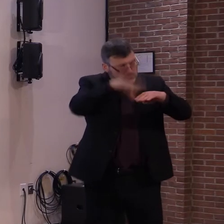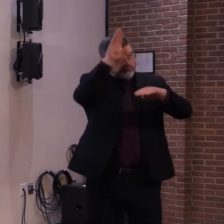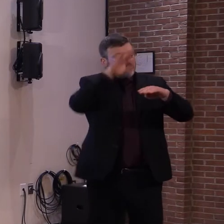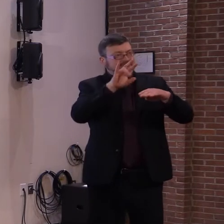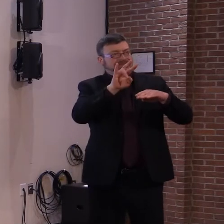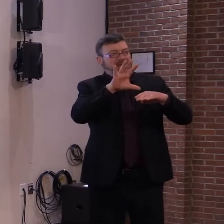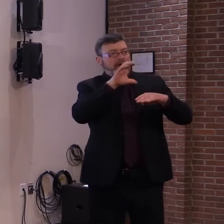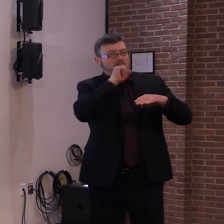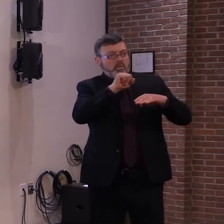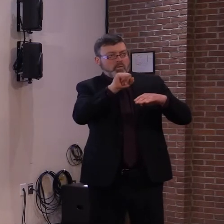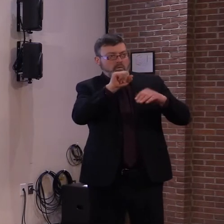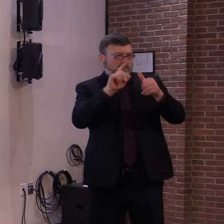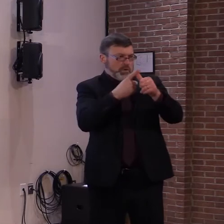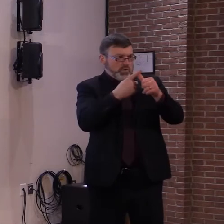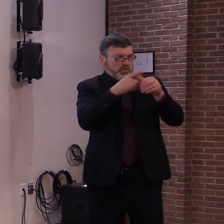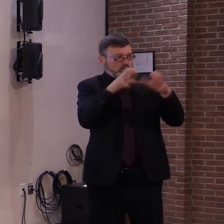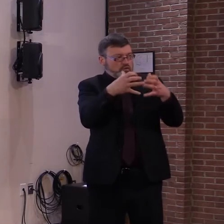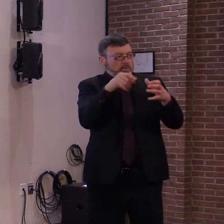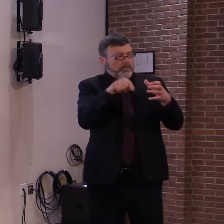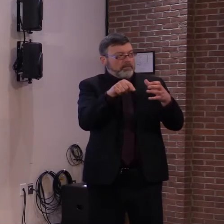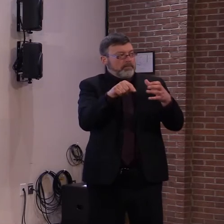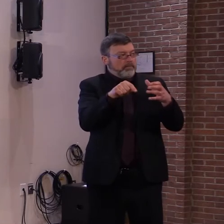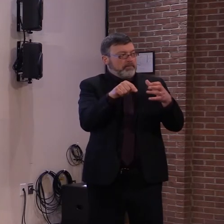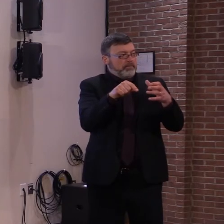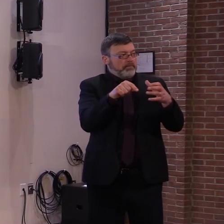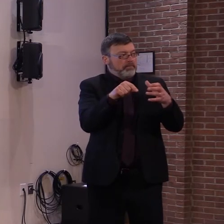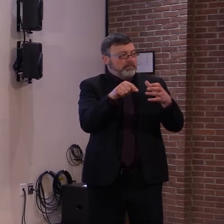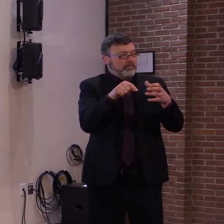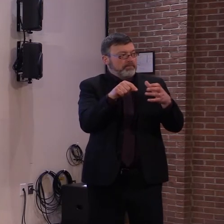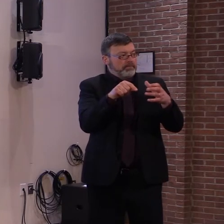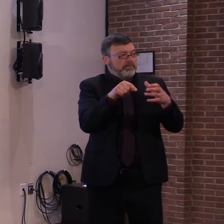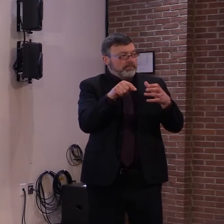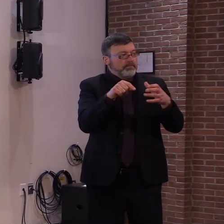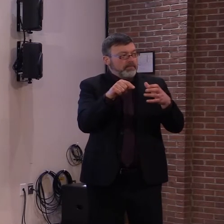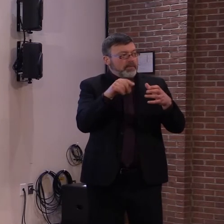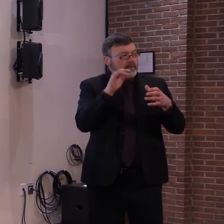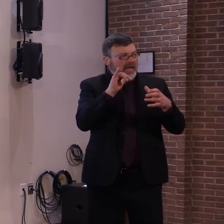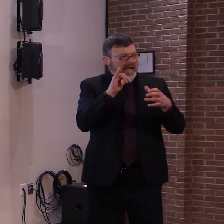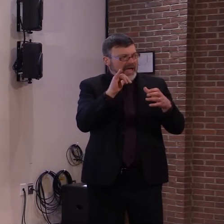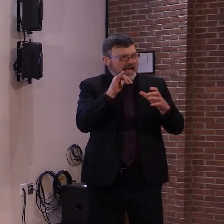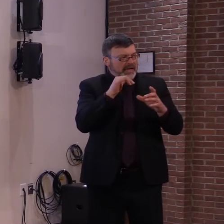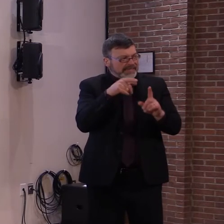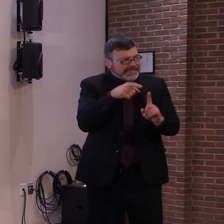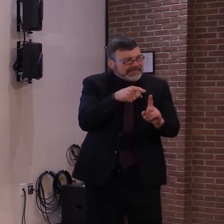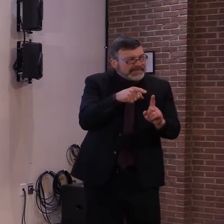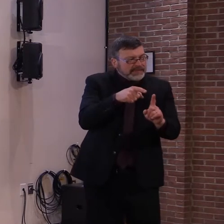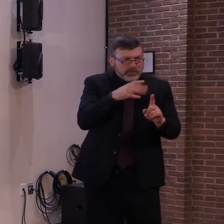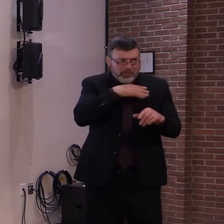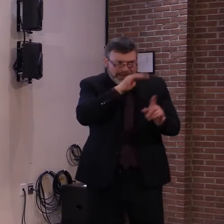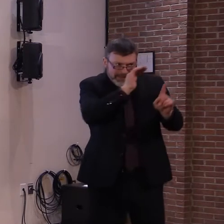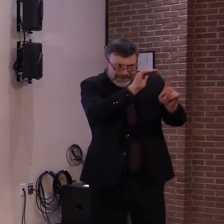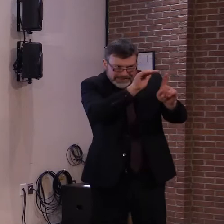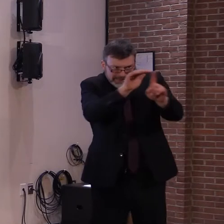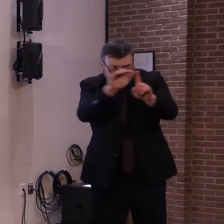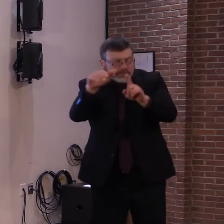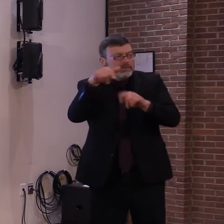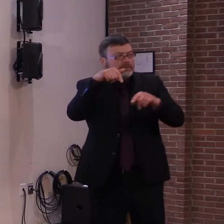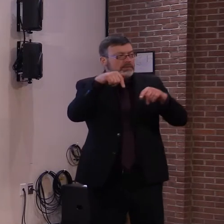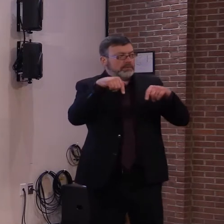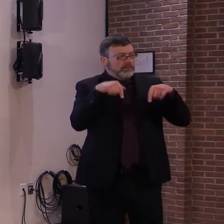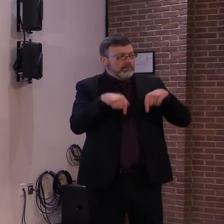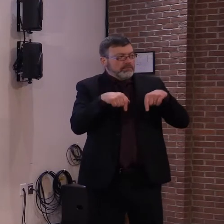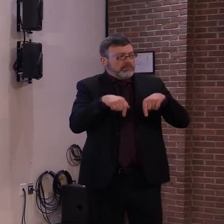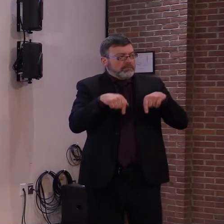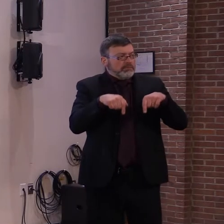Again, it's critical that Vermonters know that we are